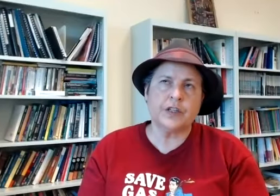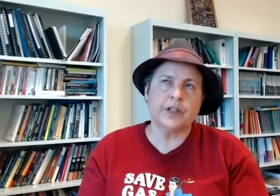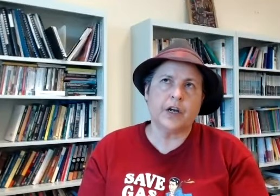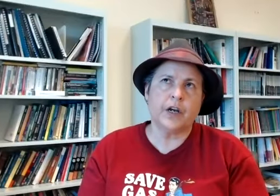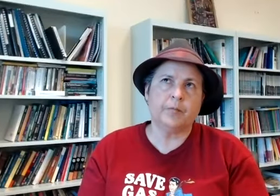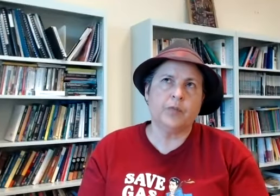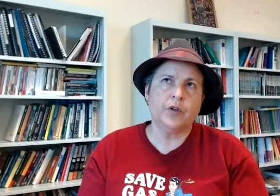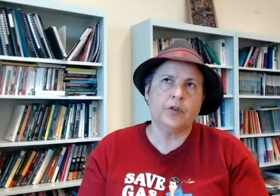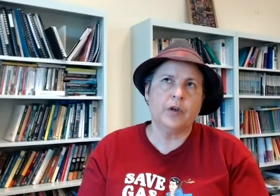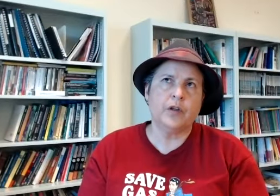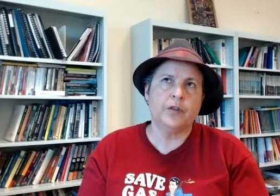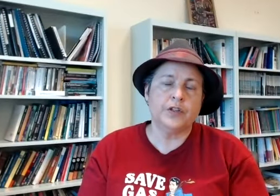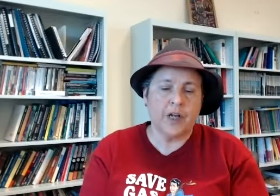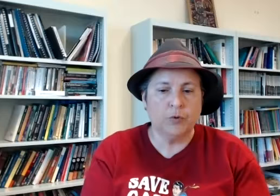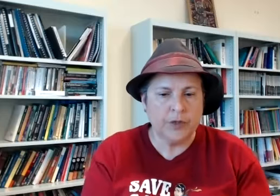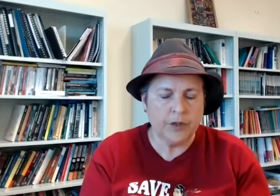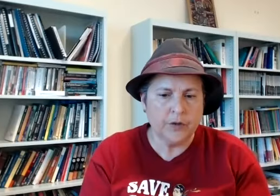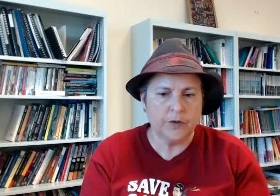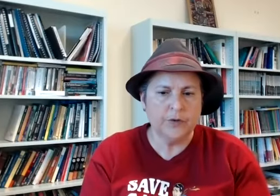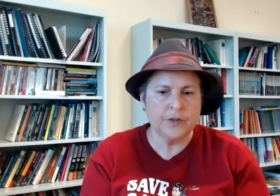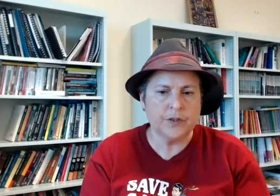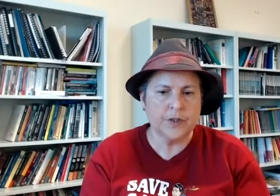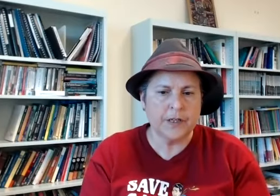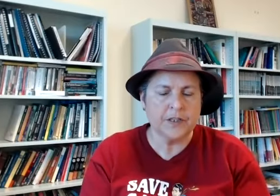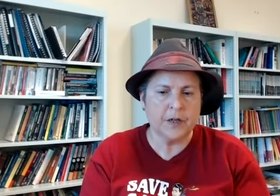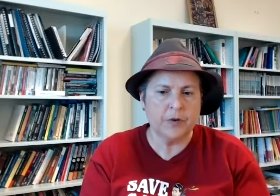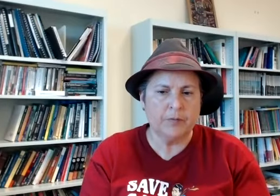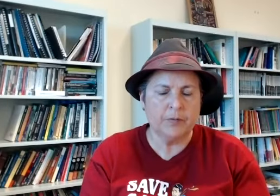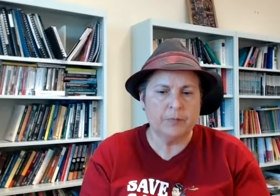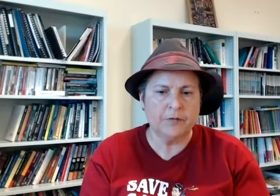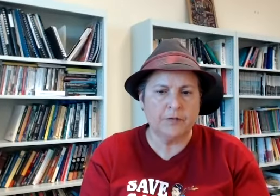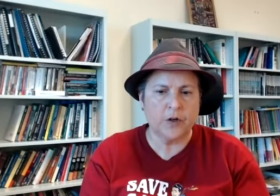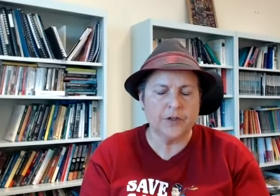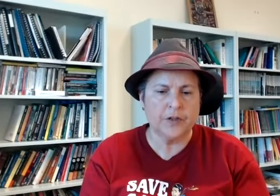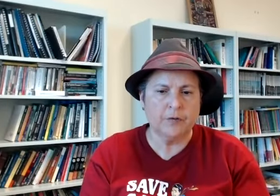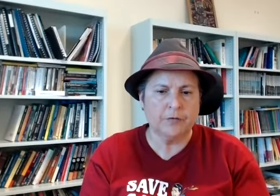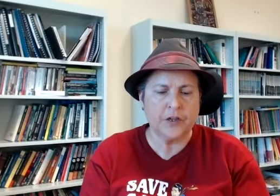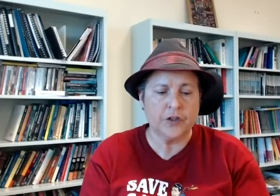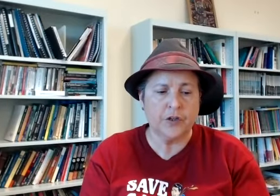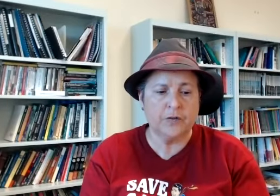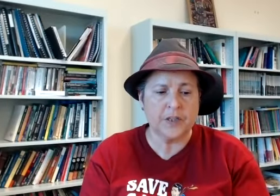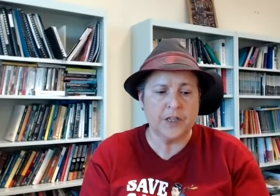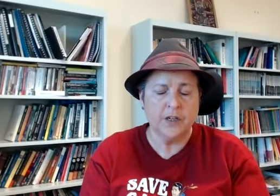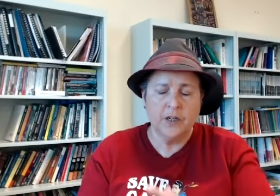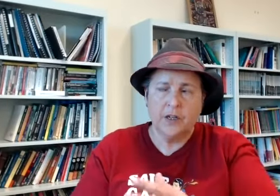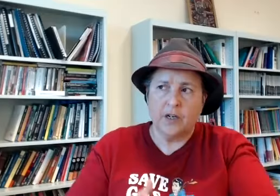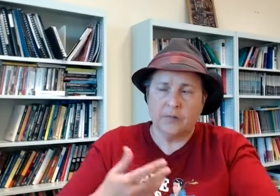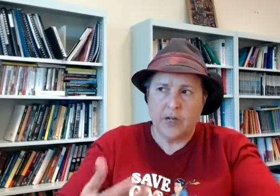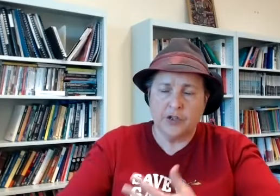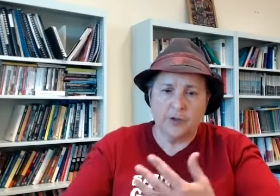um the example that you used and i guess with the benefit of hindsight and reflection and obviously as you